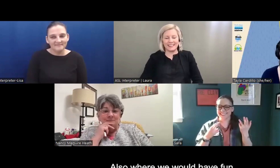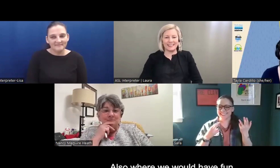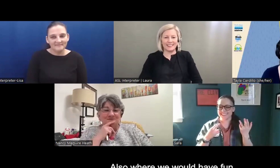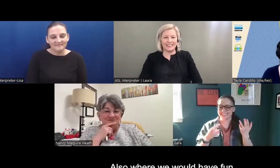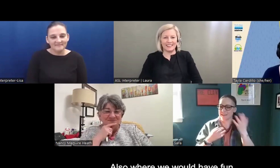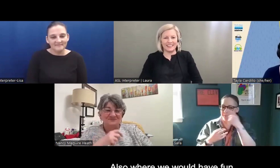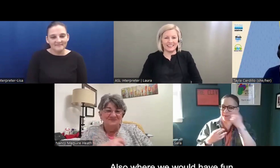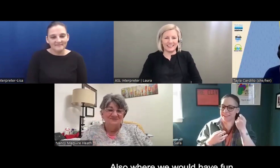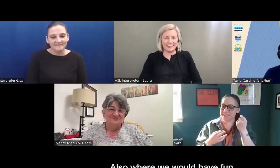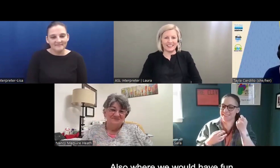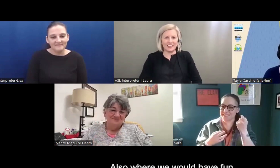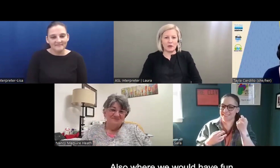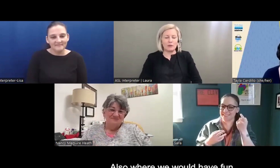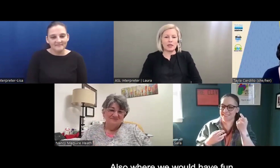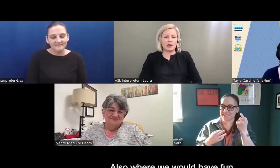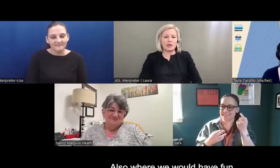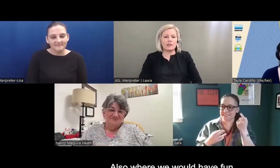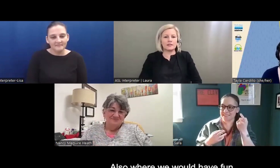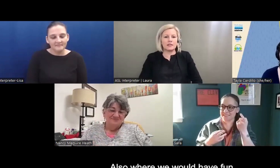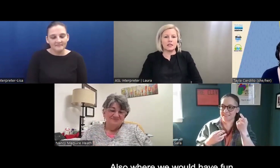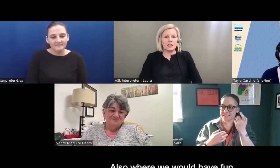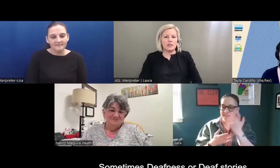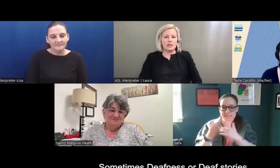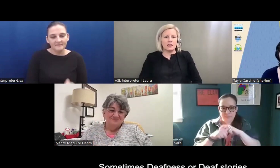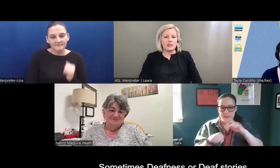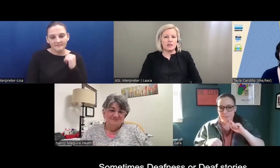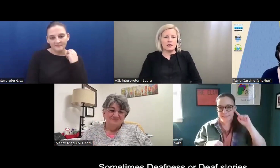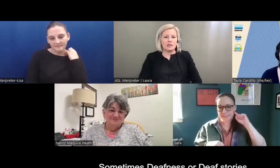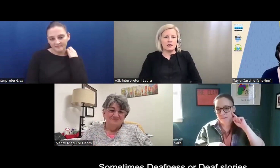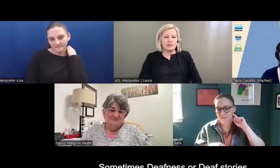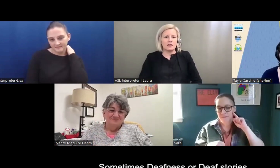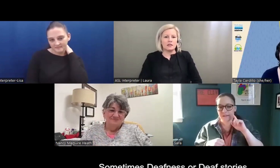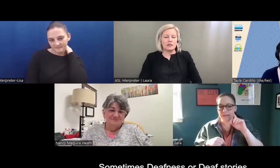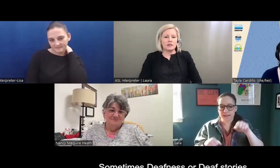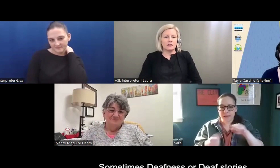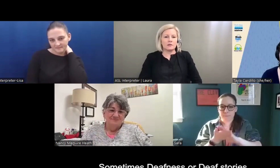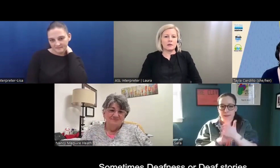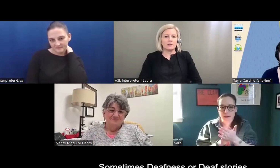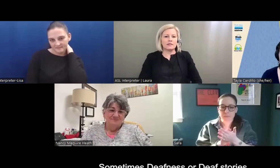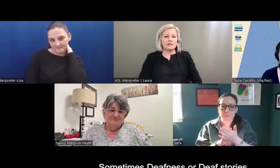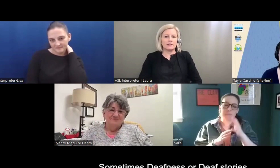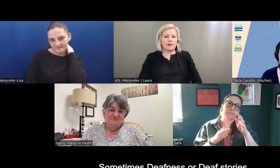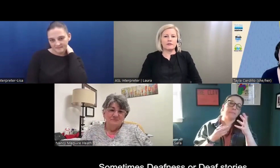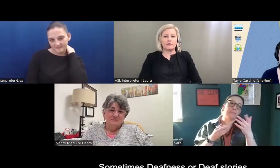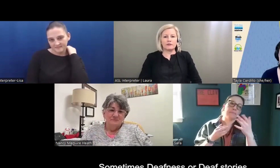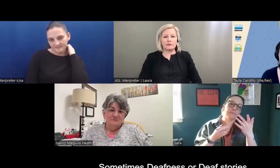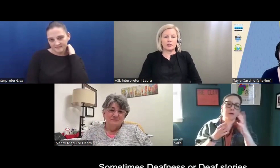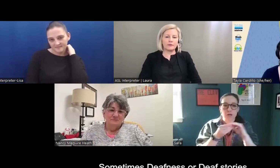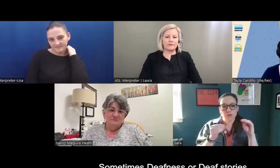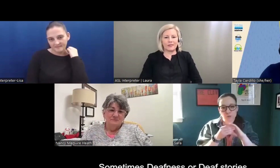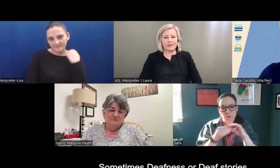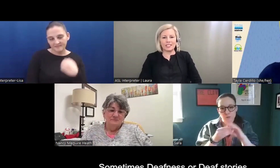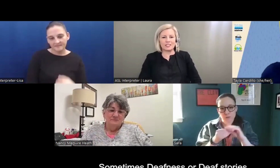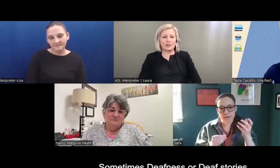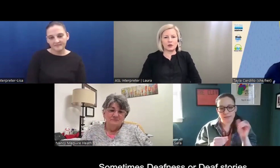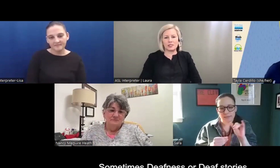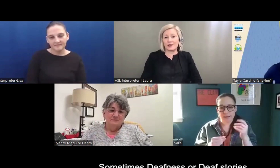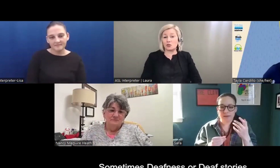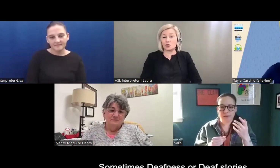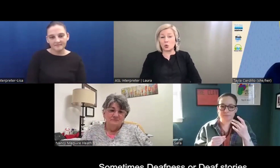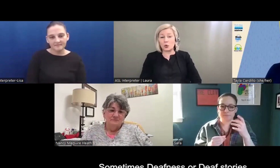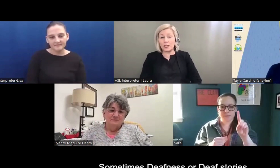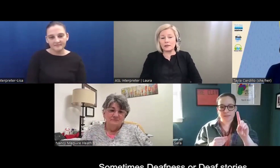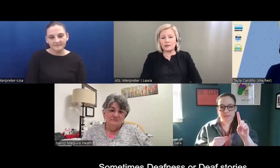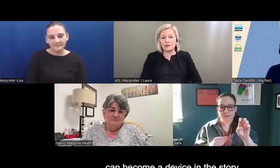because sometimes deaf deafness or